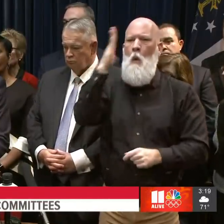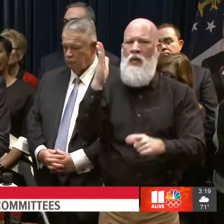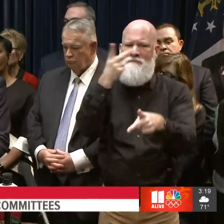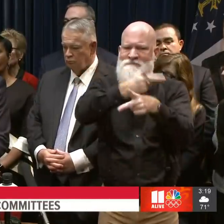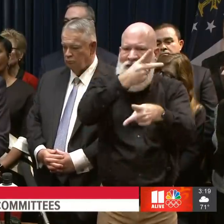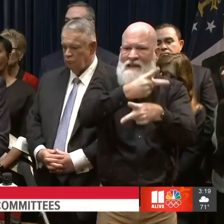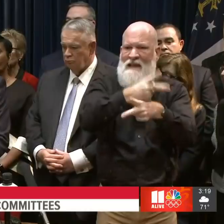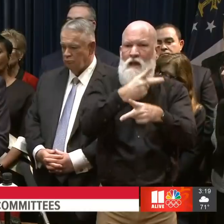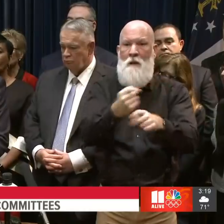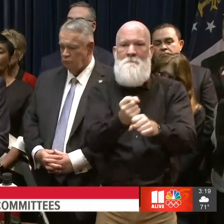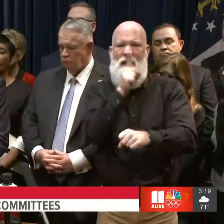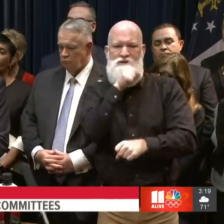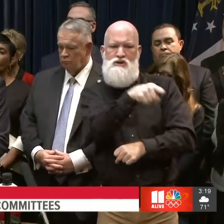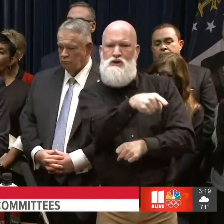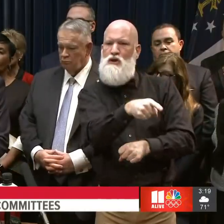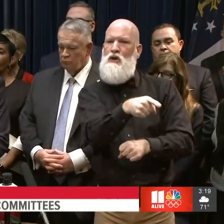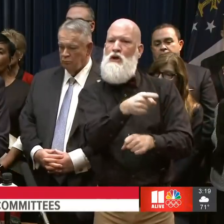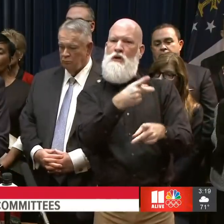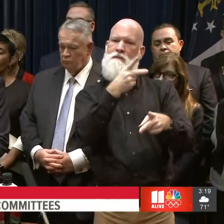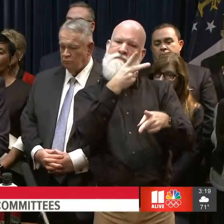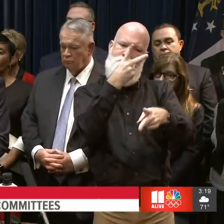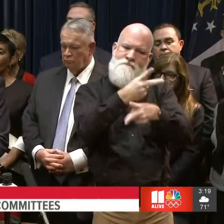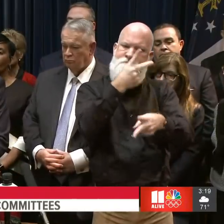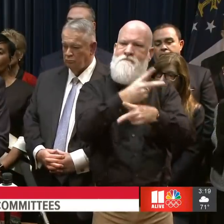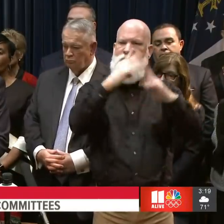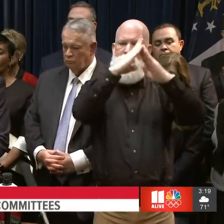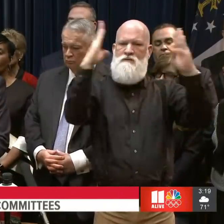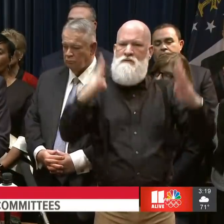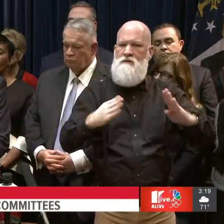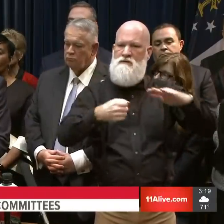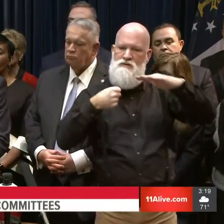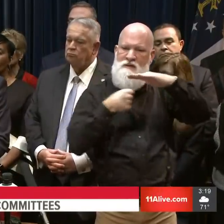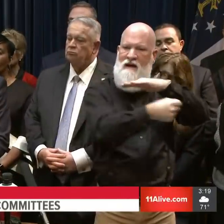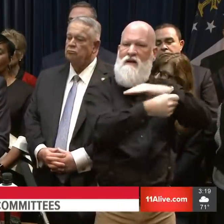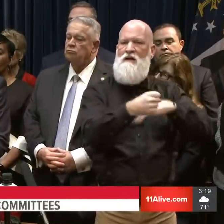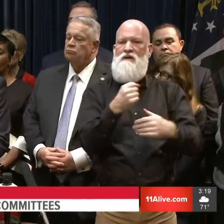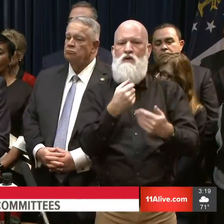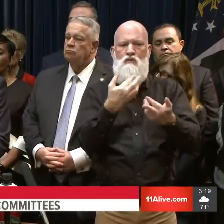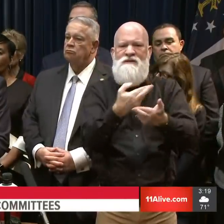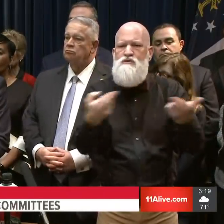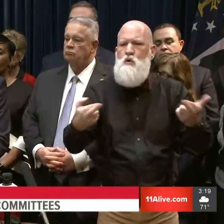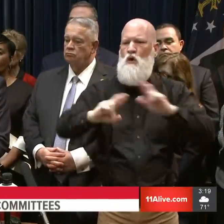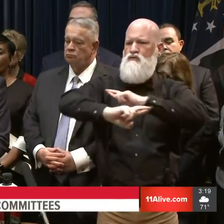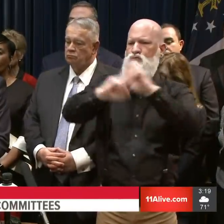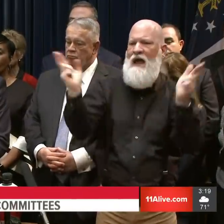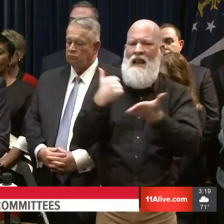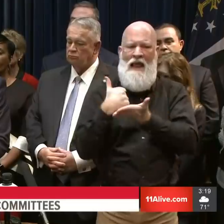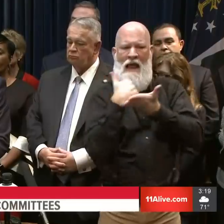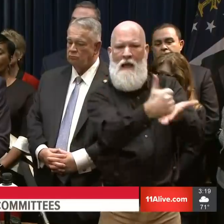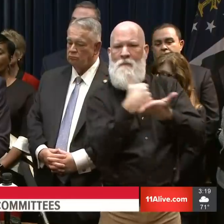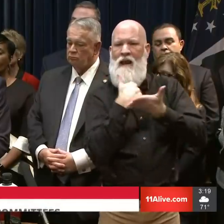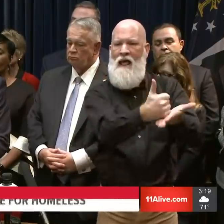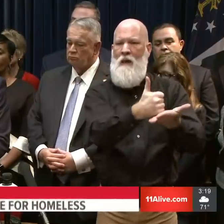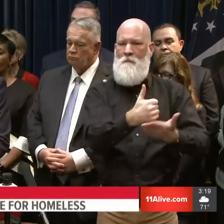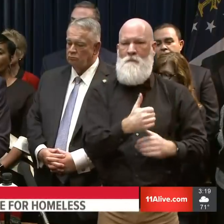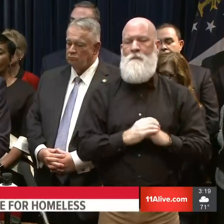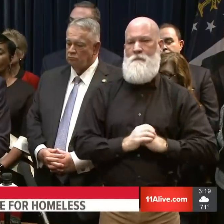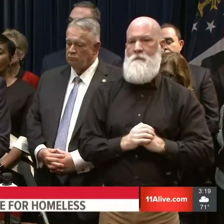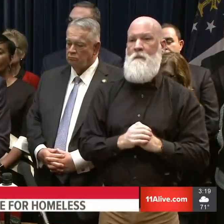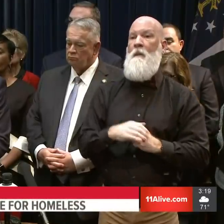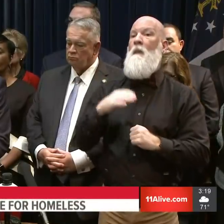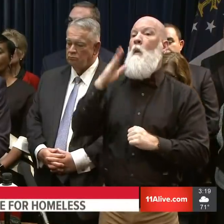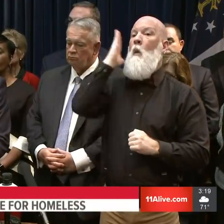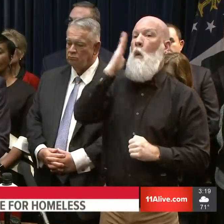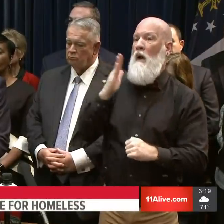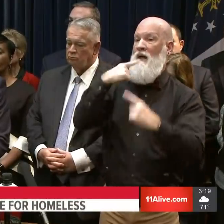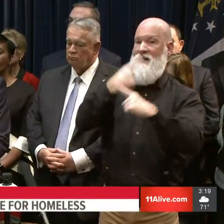shelter, resources, and care for these Georgians. In the days ahead, we will announce the full committee member list, and I'm